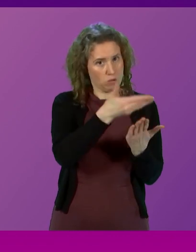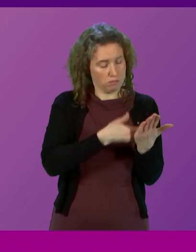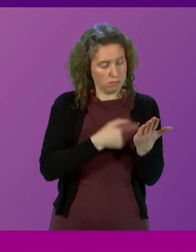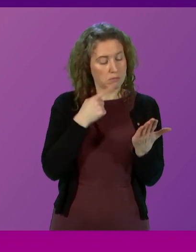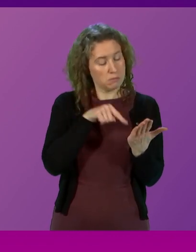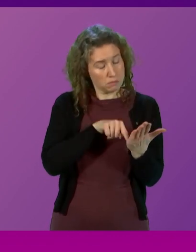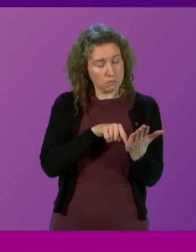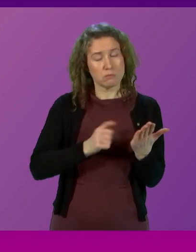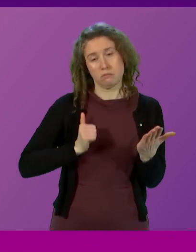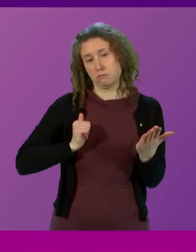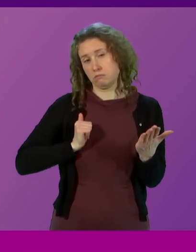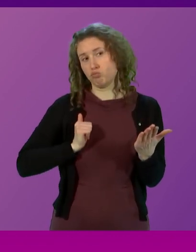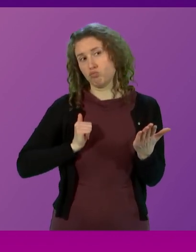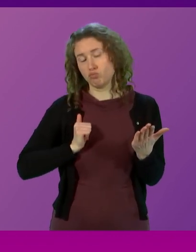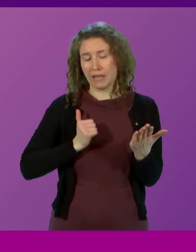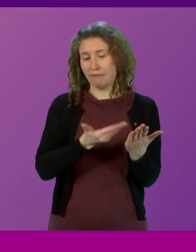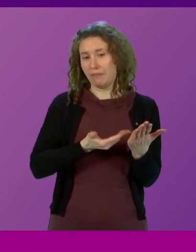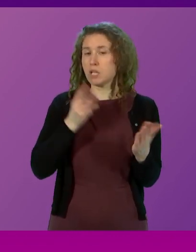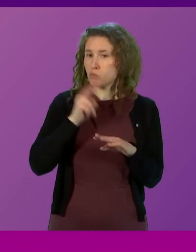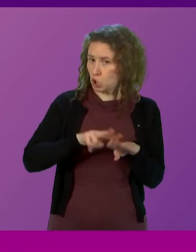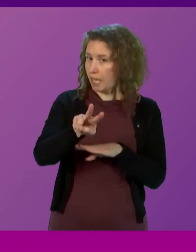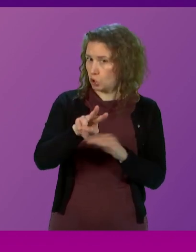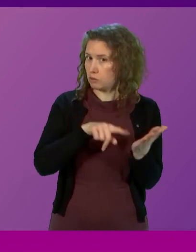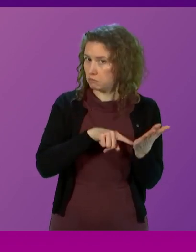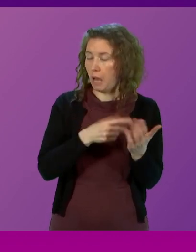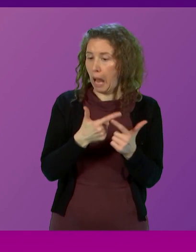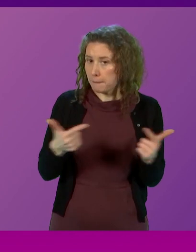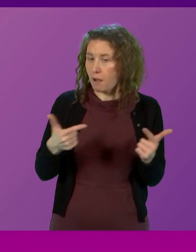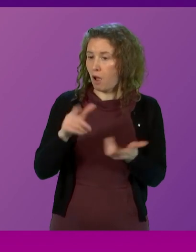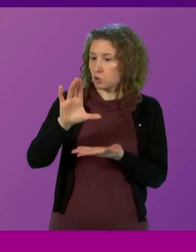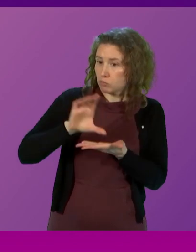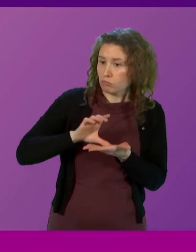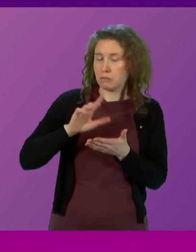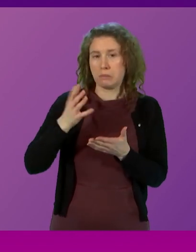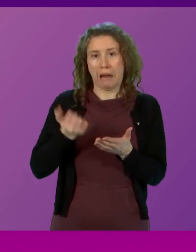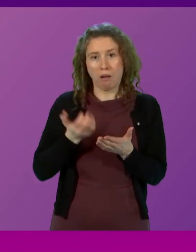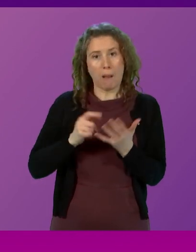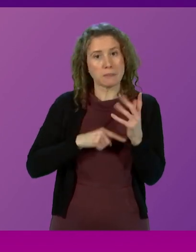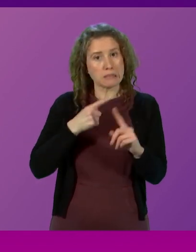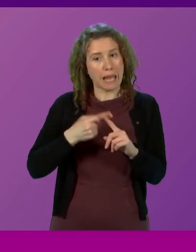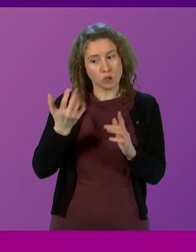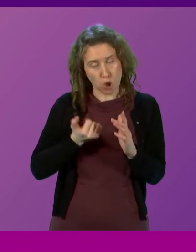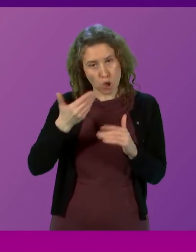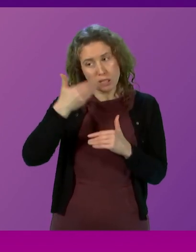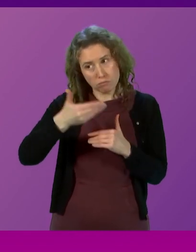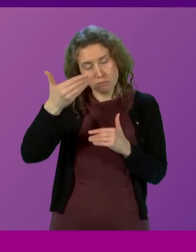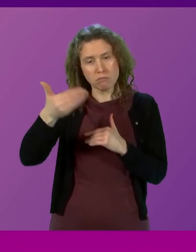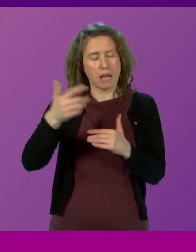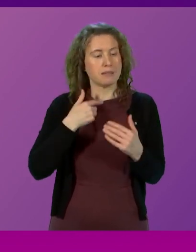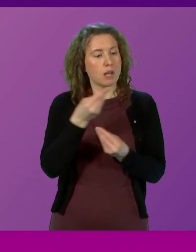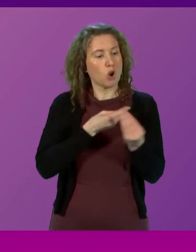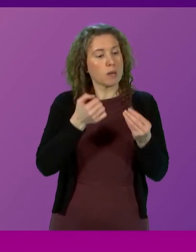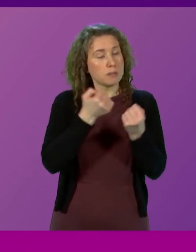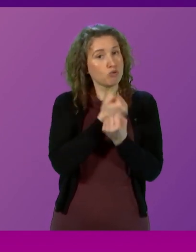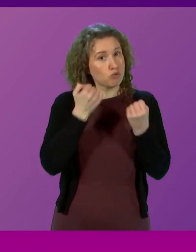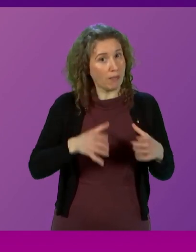that there is, they've given us projections about growth in income tax earnings in the years to come as the Scottish economy strengthens.